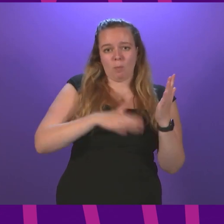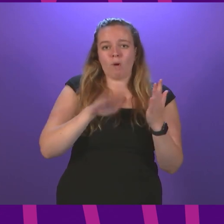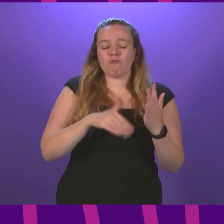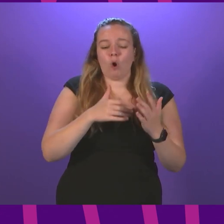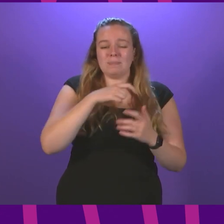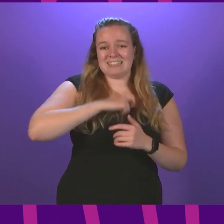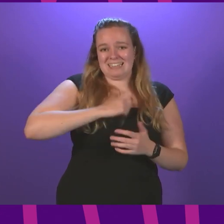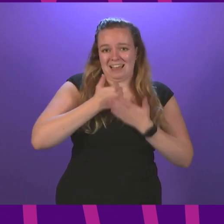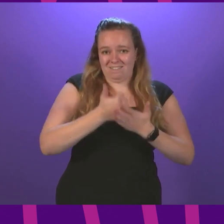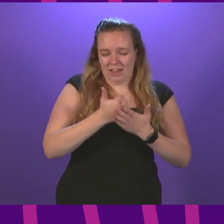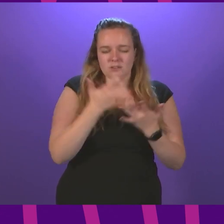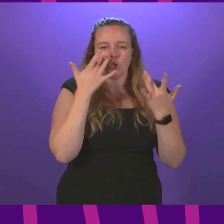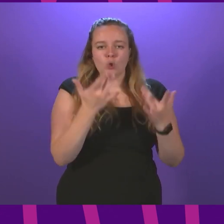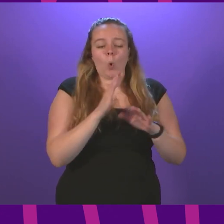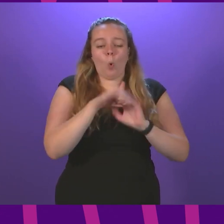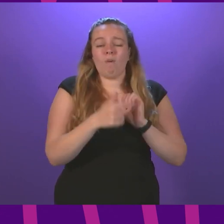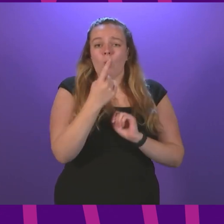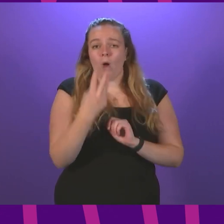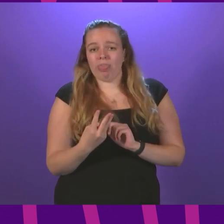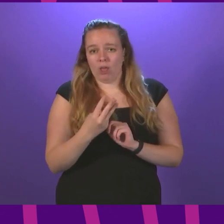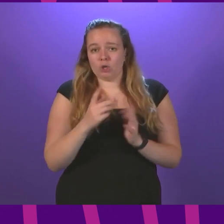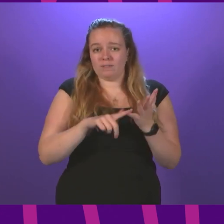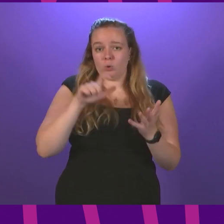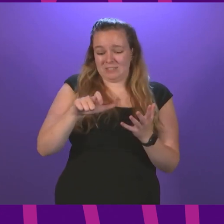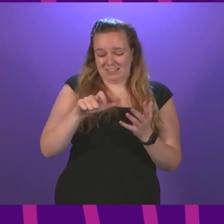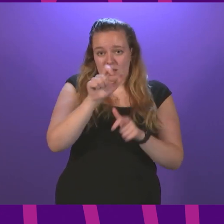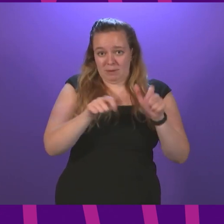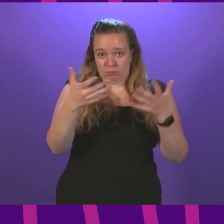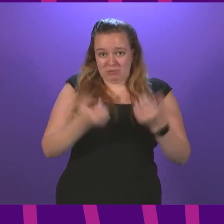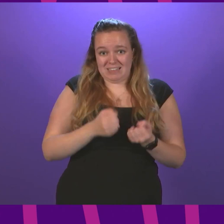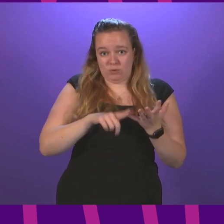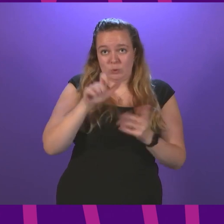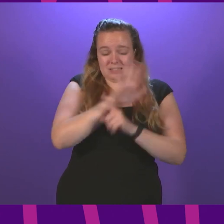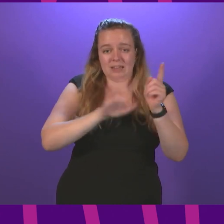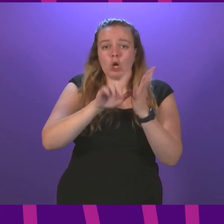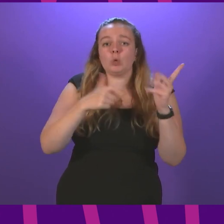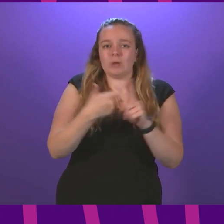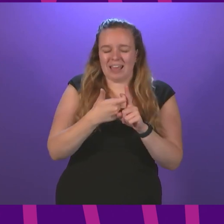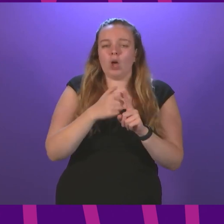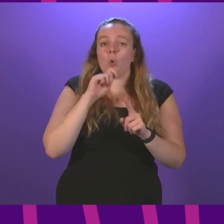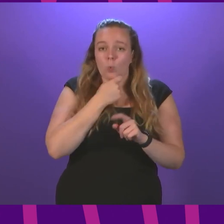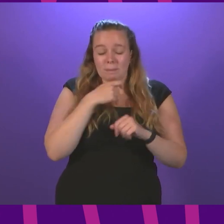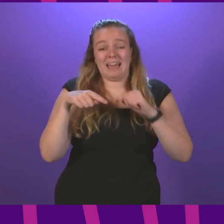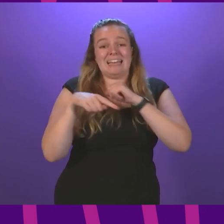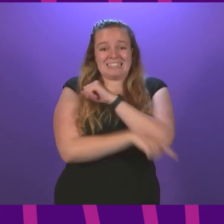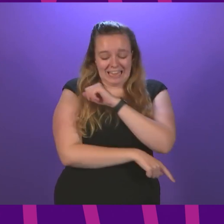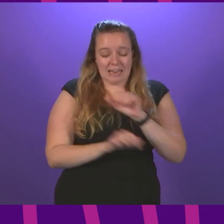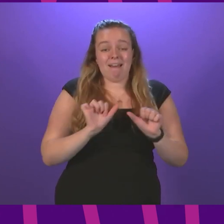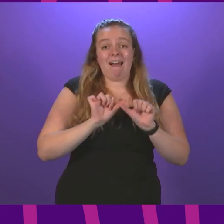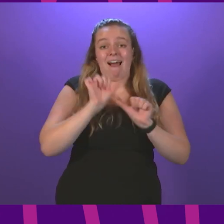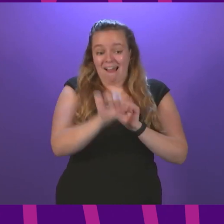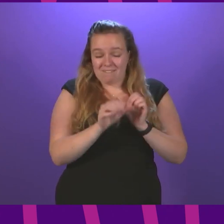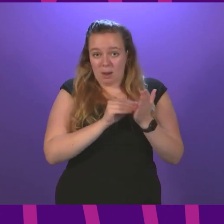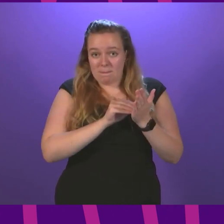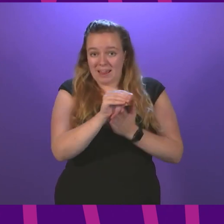Advice showed that more than one-third of universal credit recipients across the UK would be in debt after paying